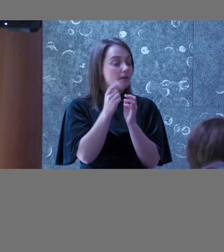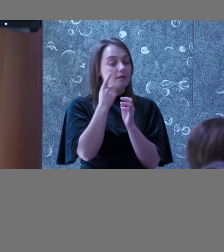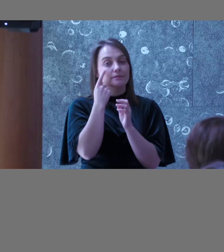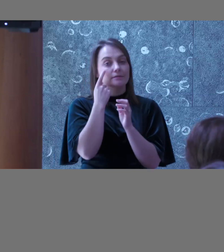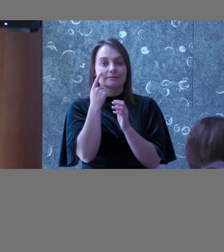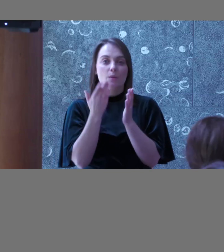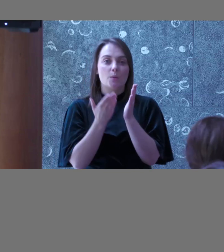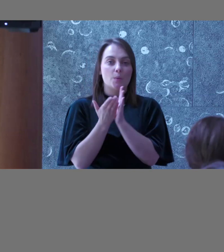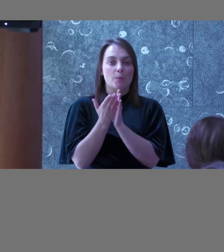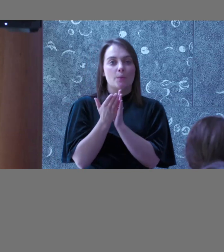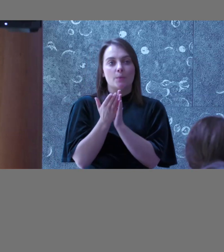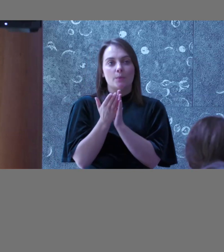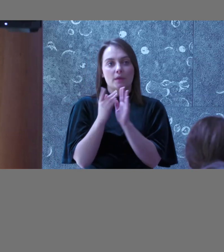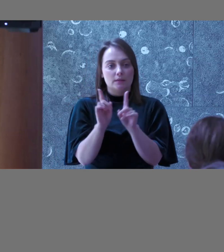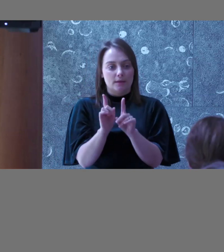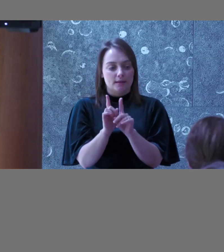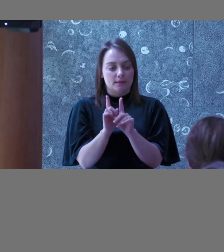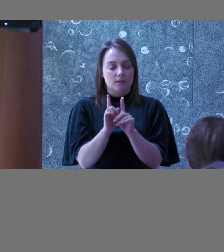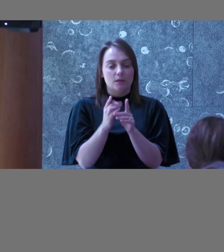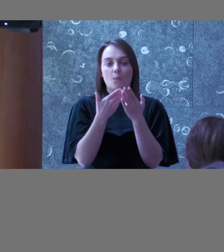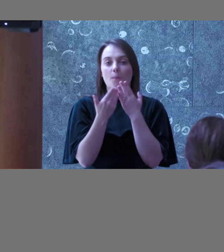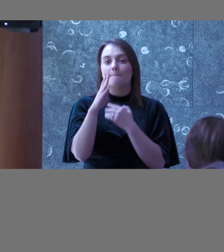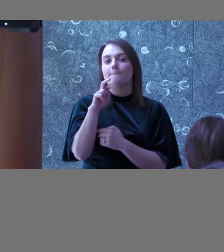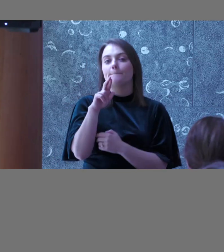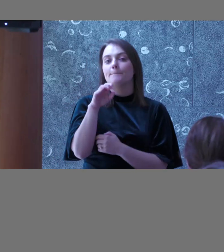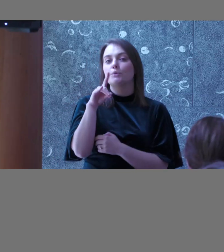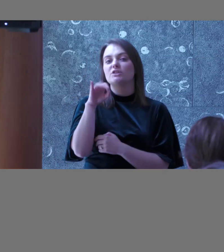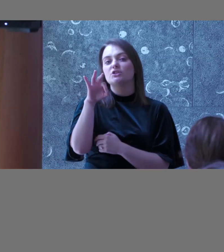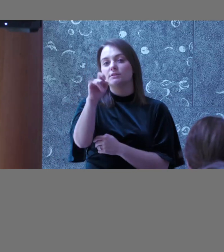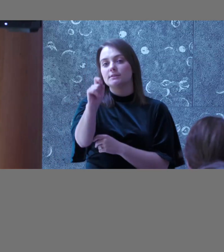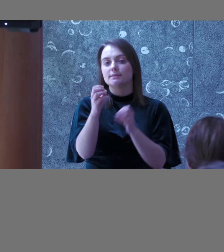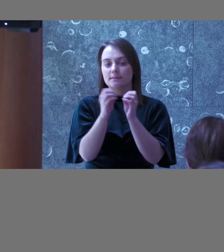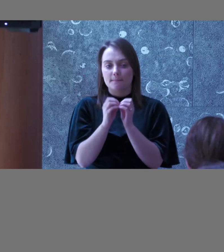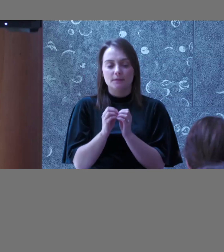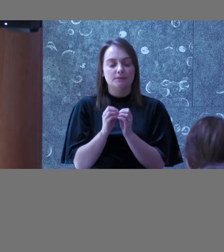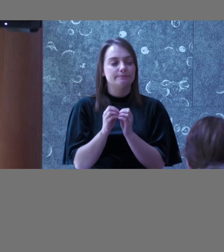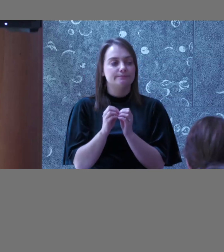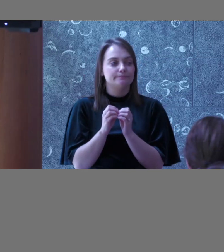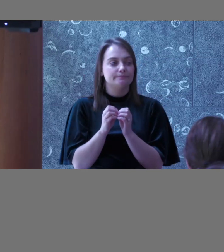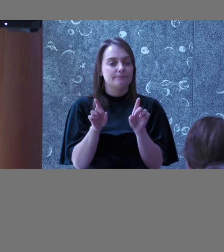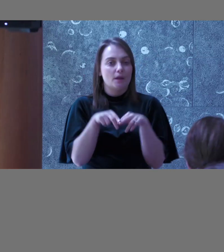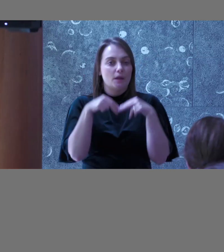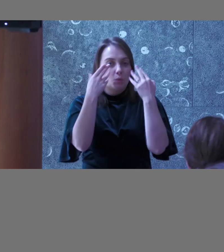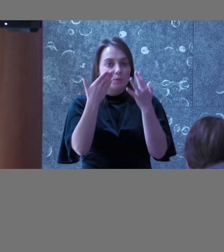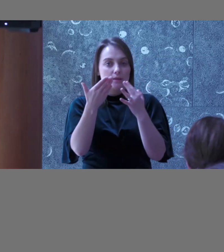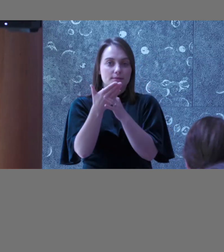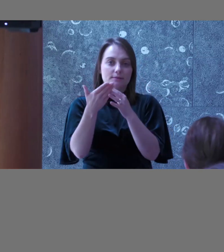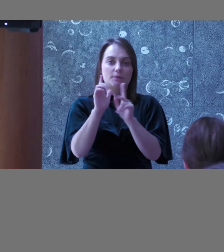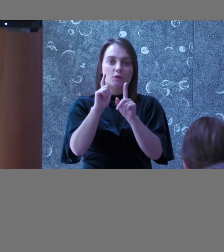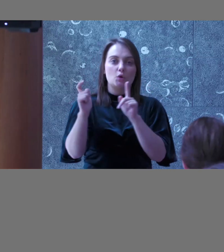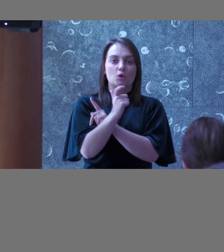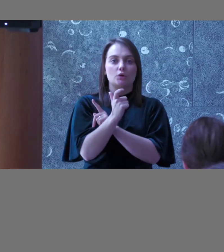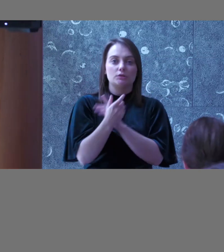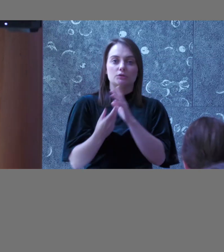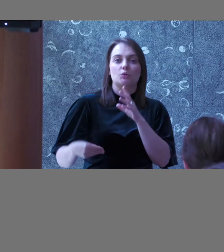from what Bridget was saying, that you need this kind of accessibility culture within